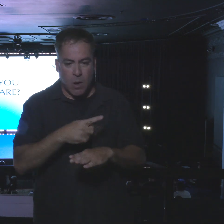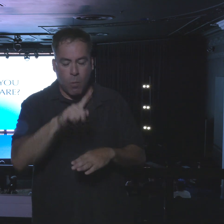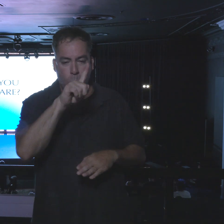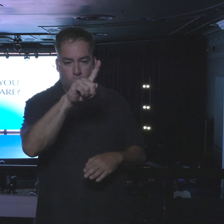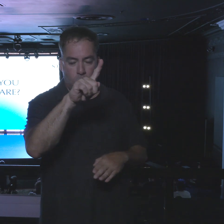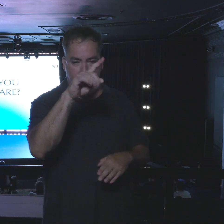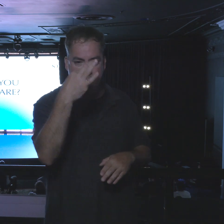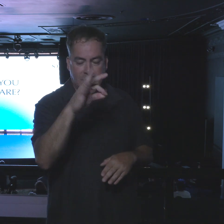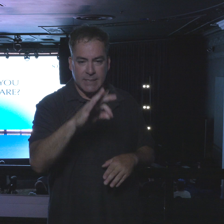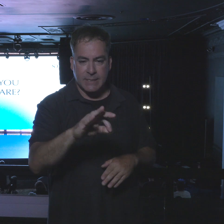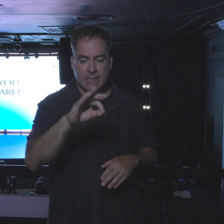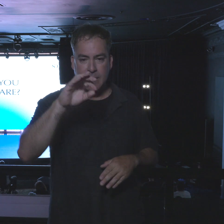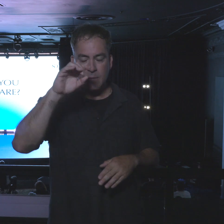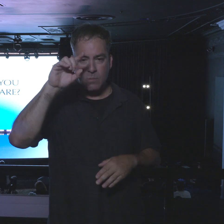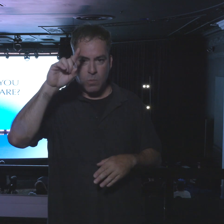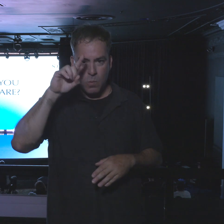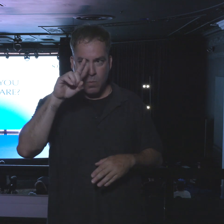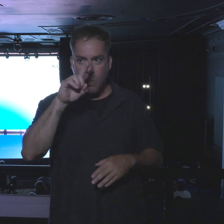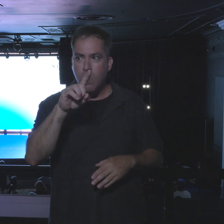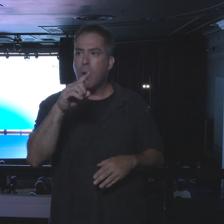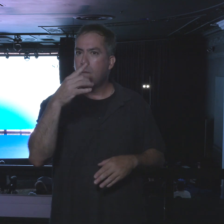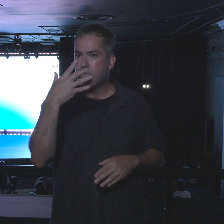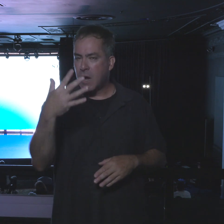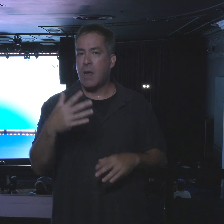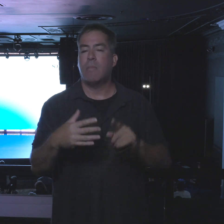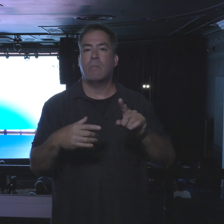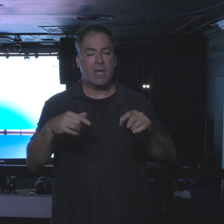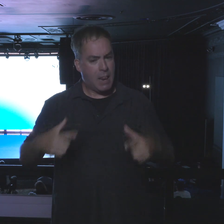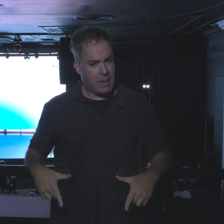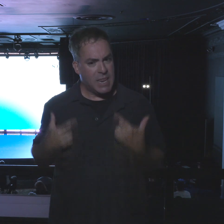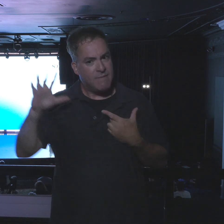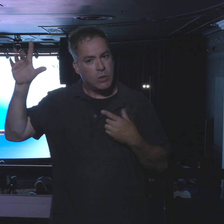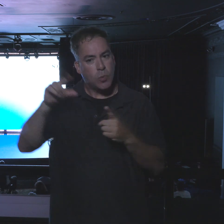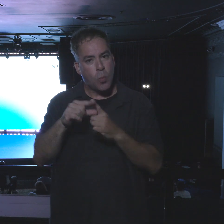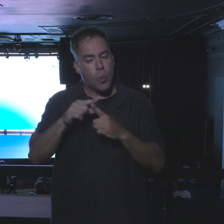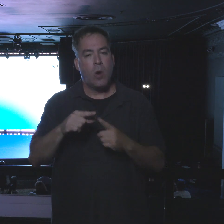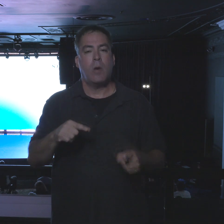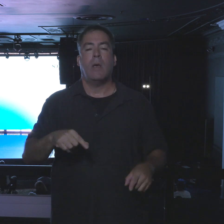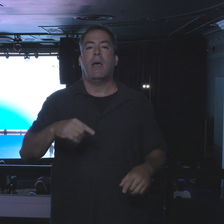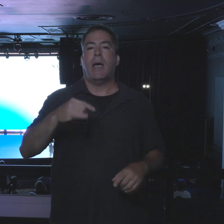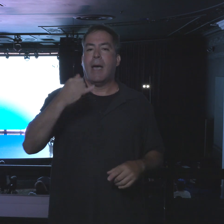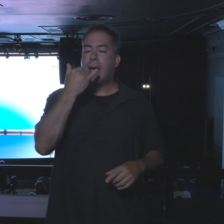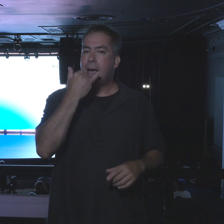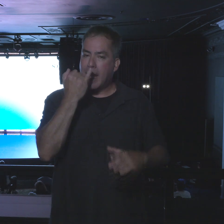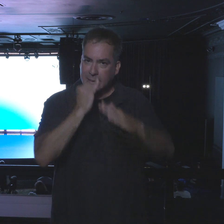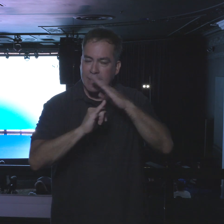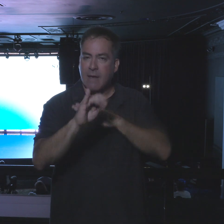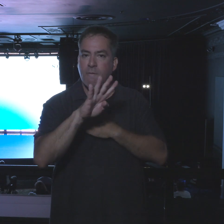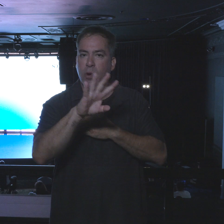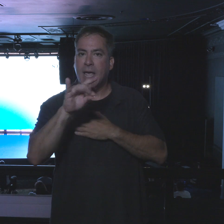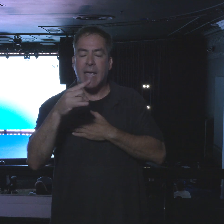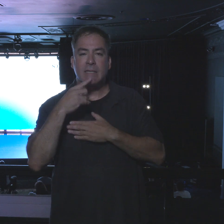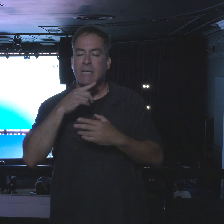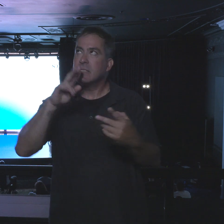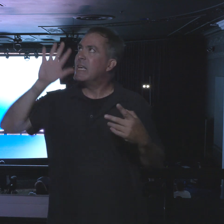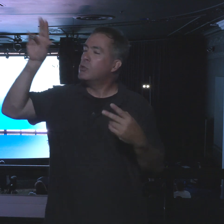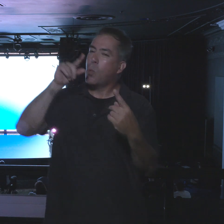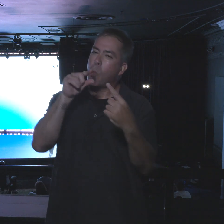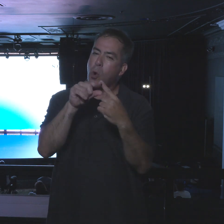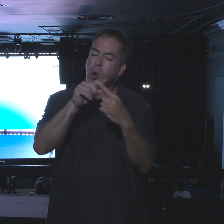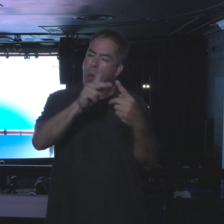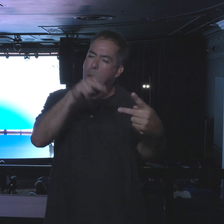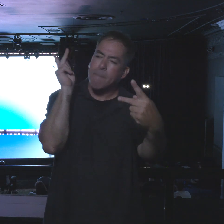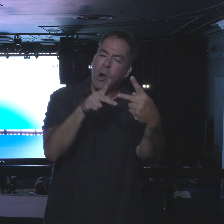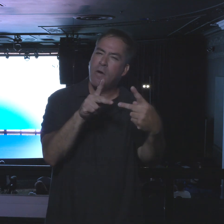It's living and active. Hebrews 4, 12. It lasts forever. Isaiah 48. It's perfect and flawless.